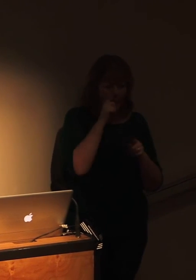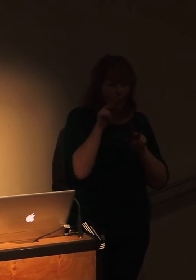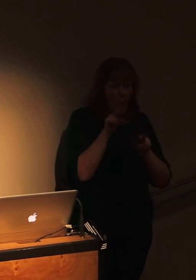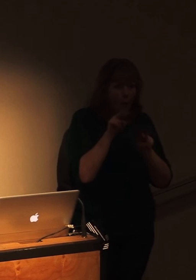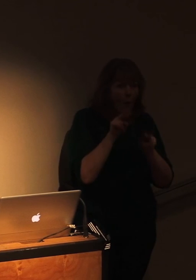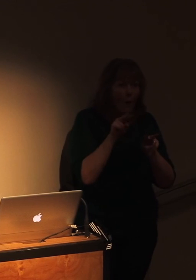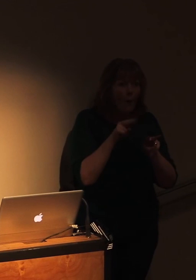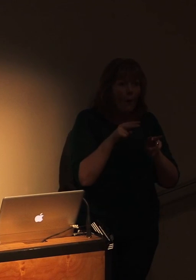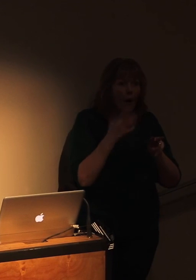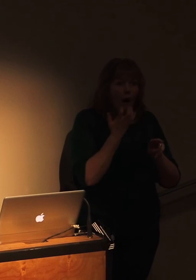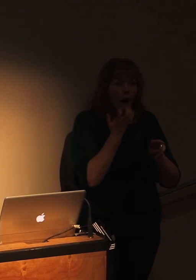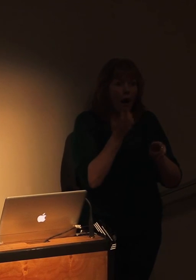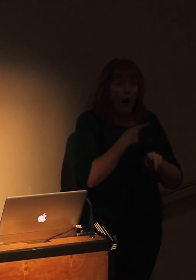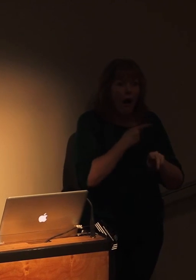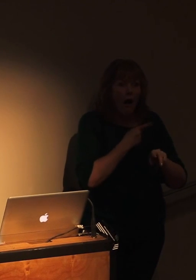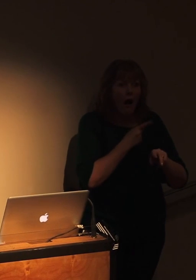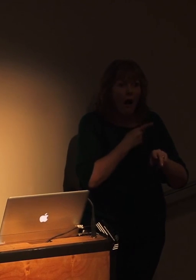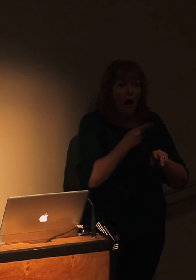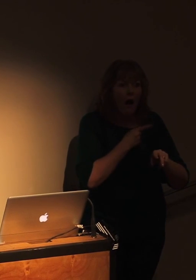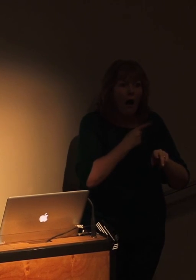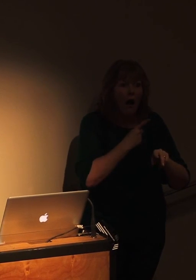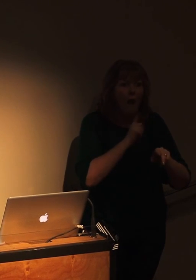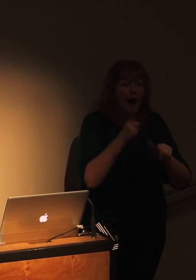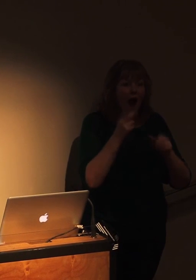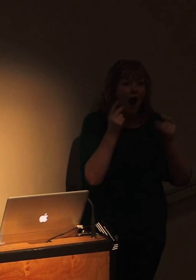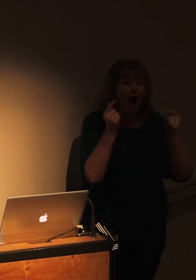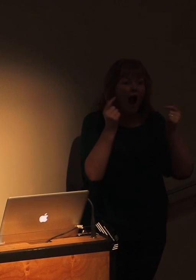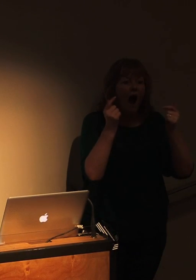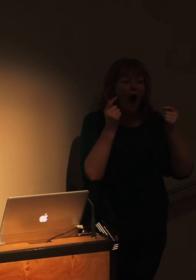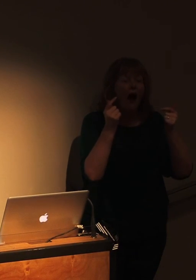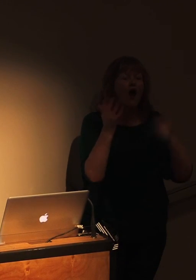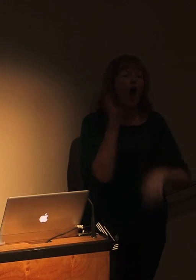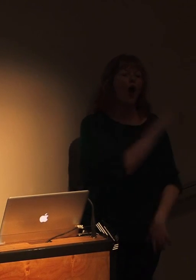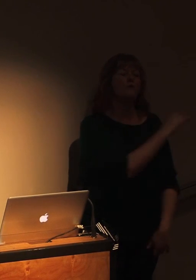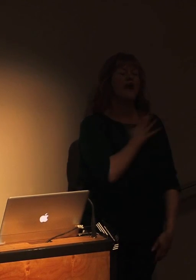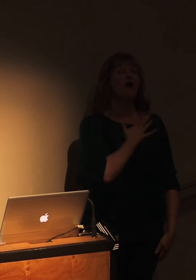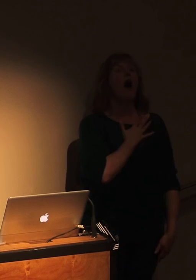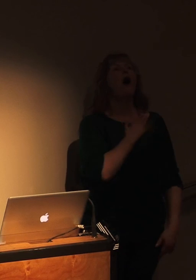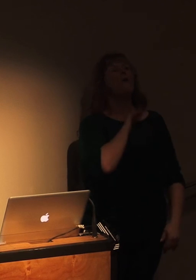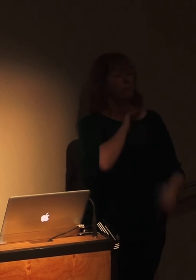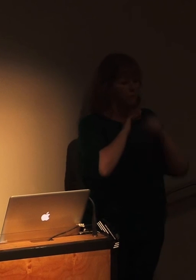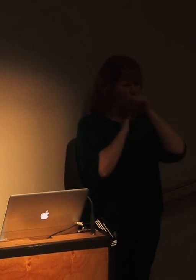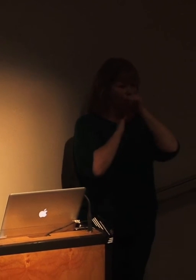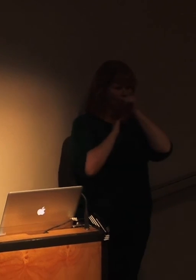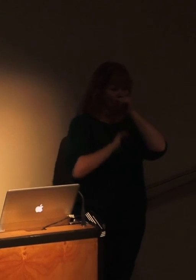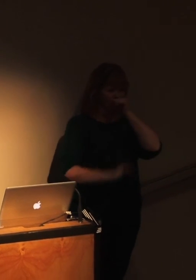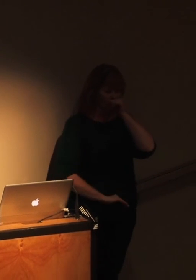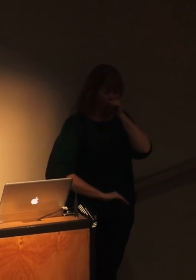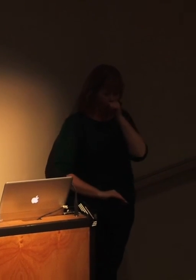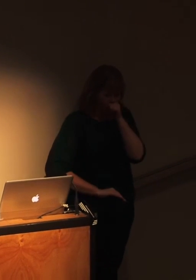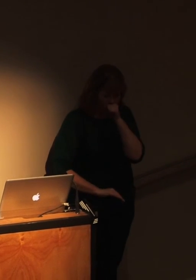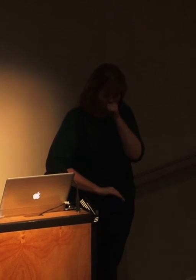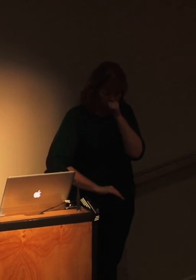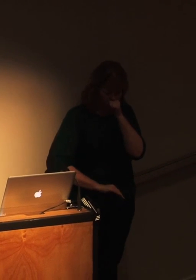the payoff or the climax was they got home safely and everybody goes, oh, thank God for that, you know, because you've become attached to them and you like the guys and